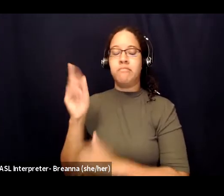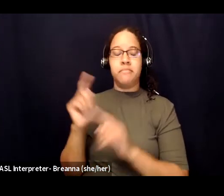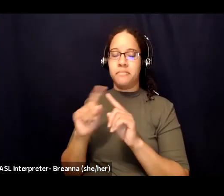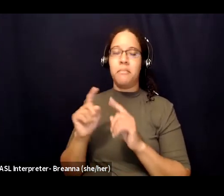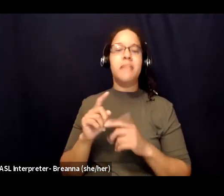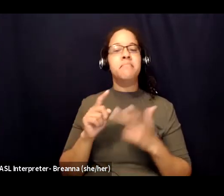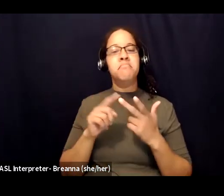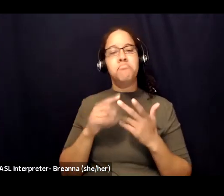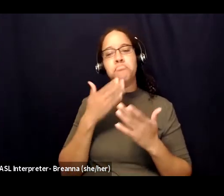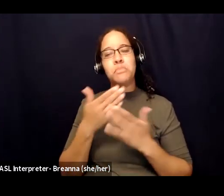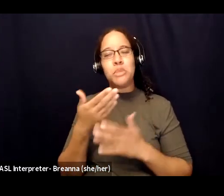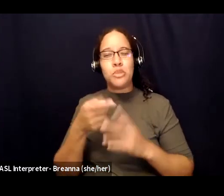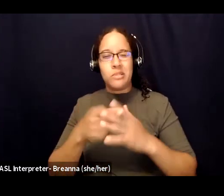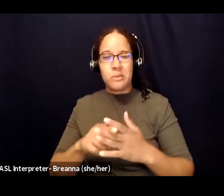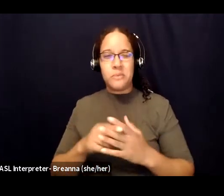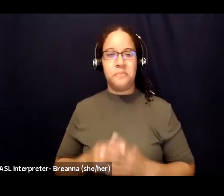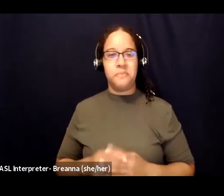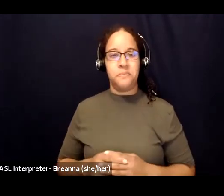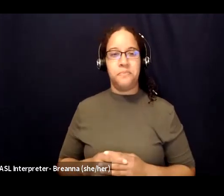you can click on in the slides when i send them out